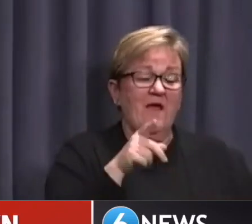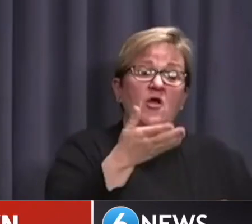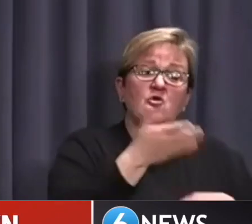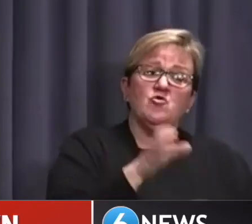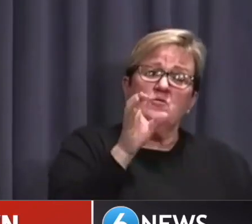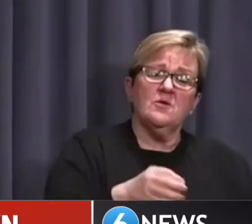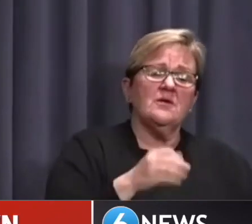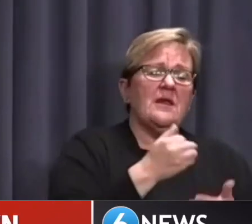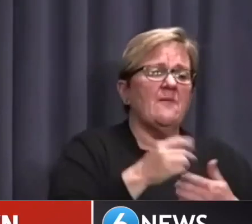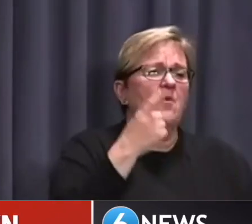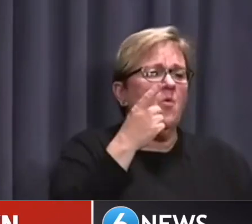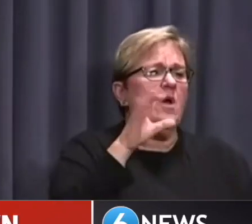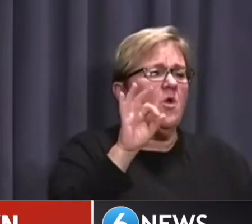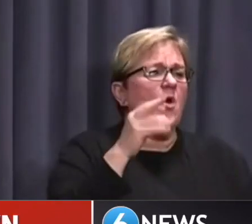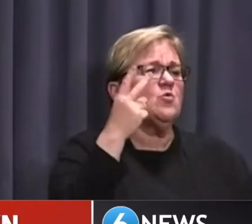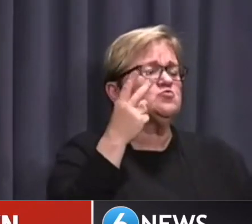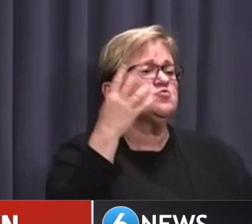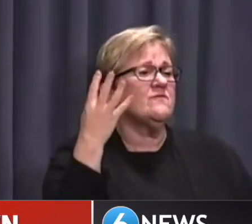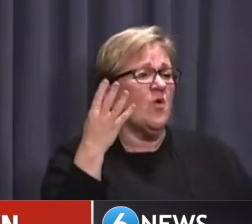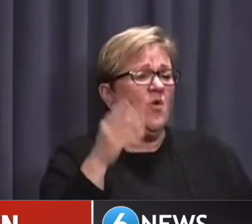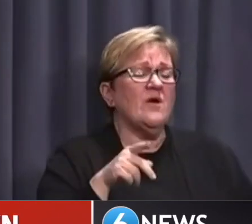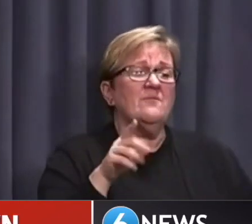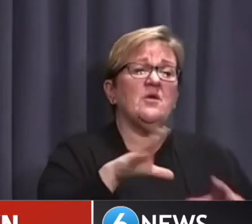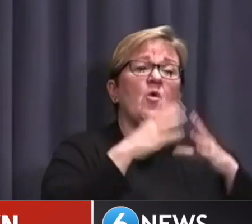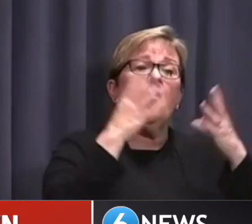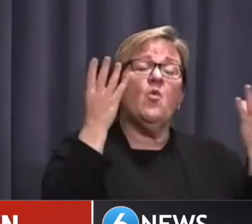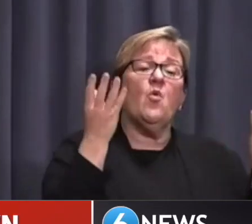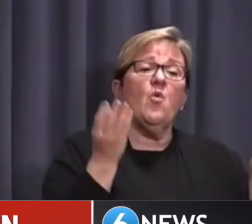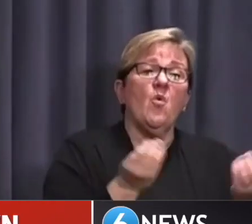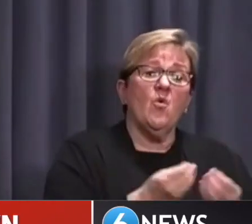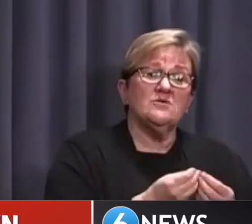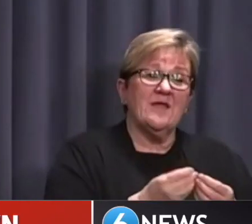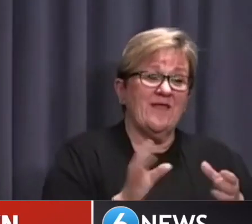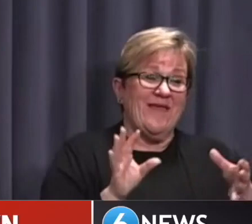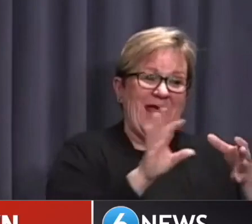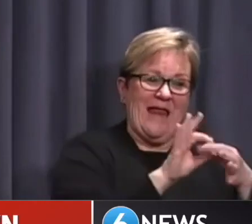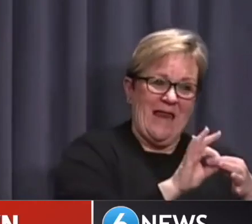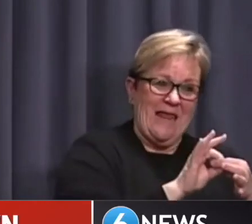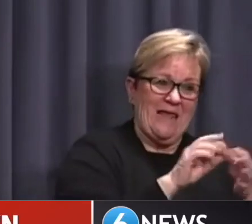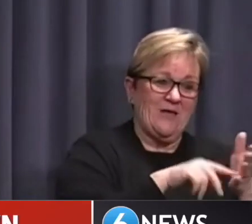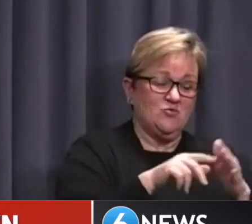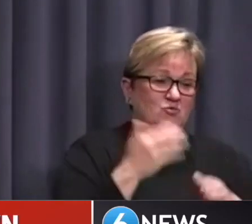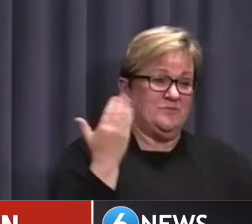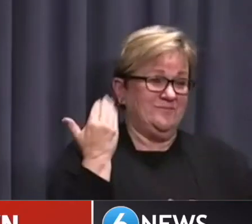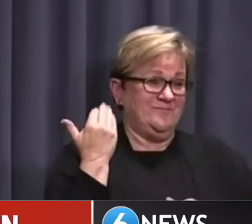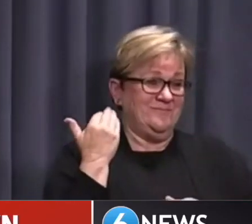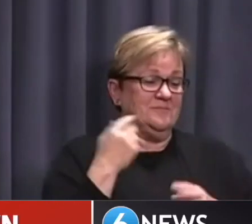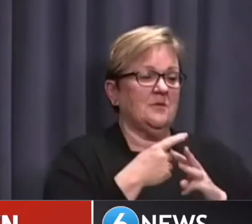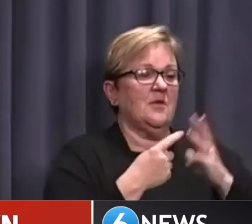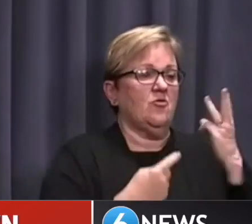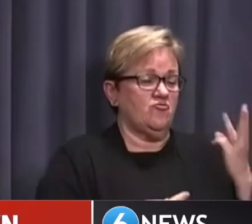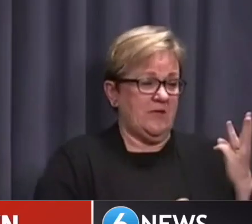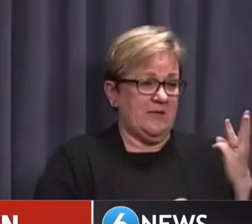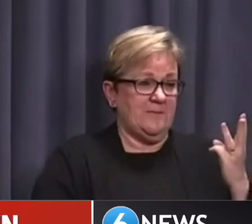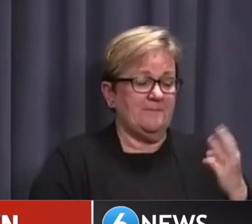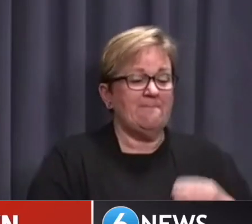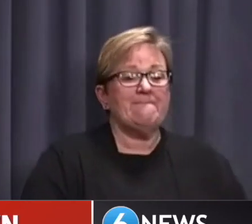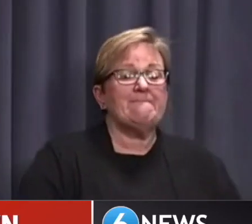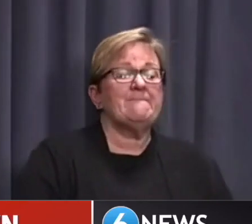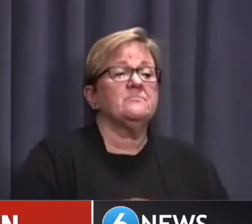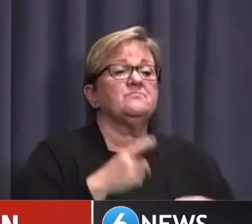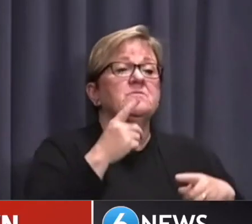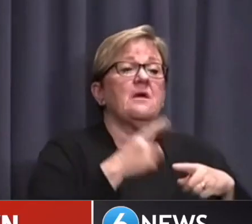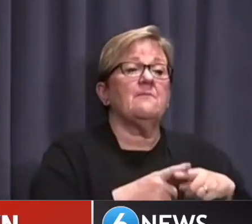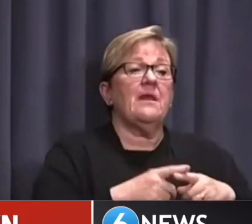case, case 1024, brings the total number of cases linked to this recent outbreak to three. Tonight we